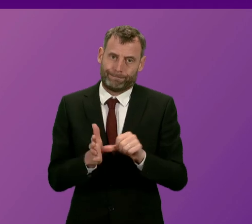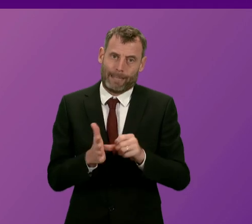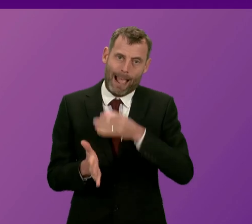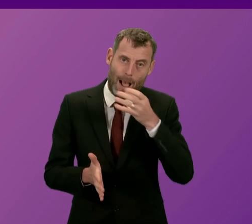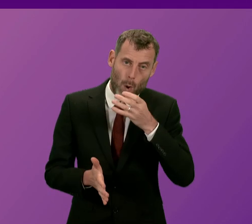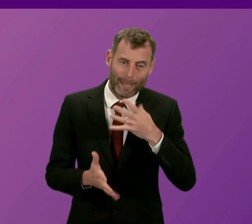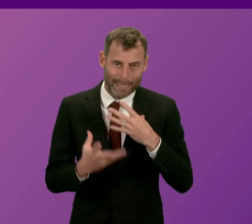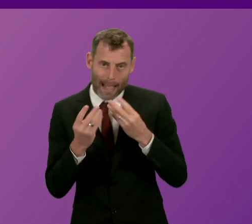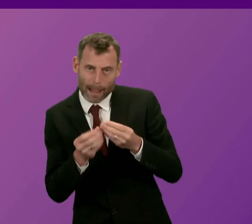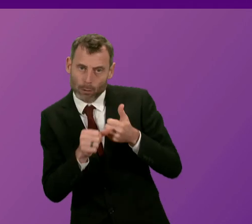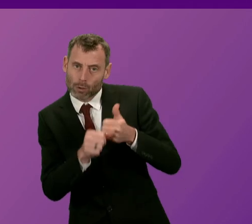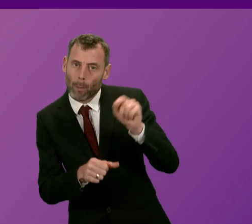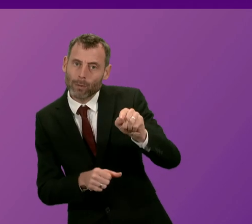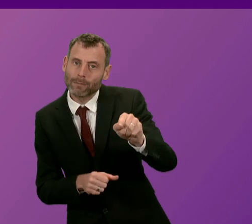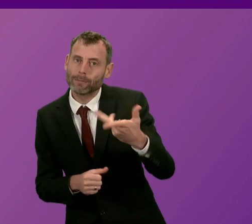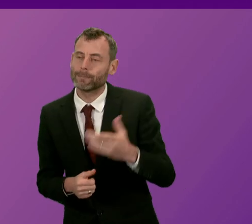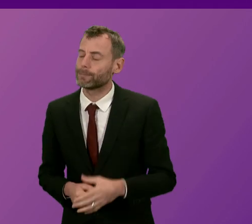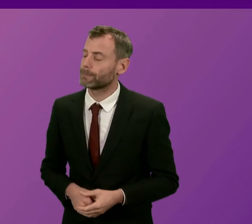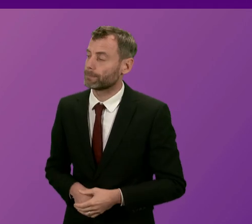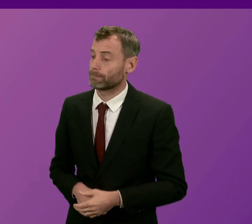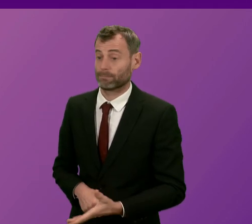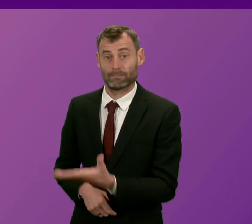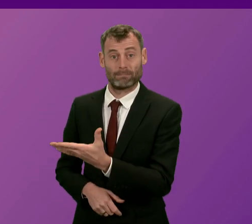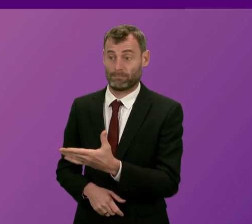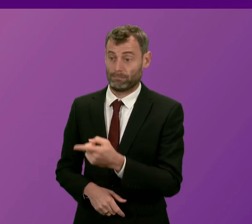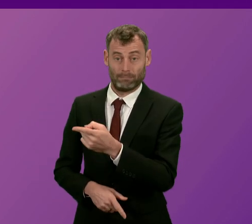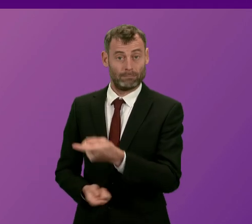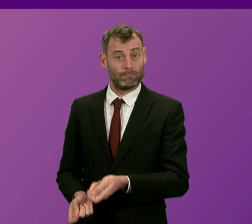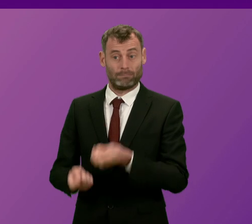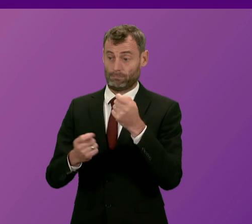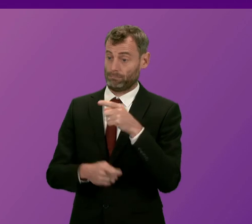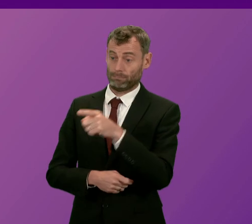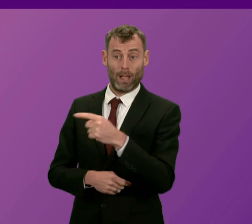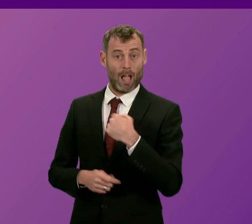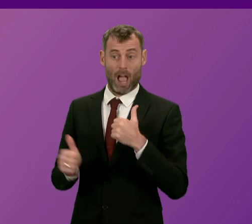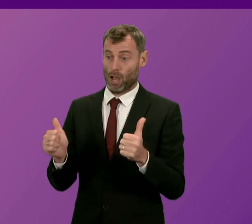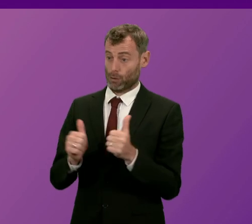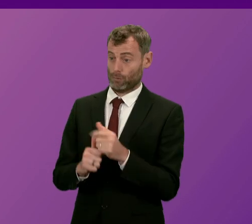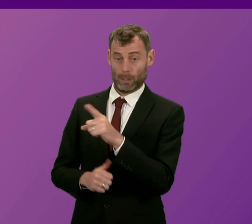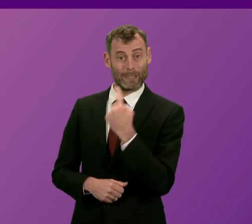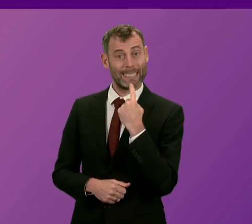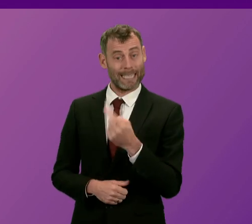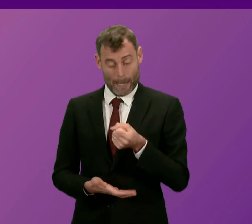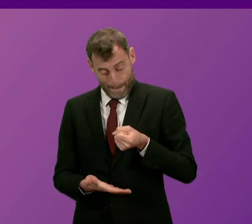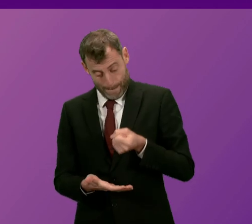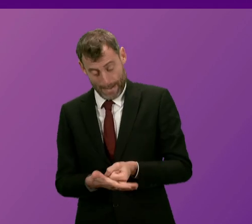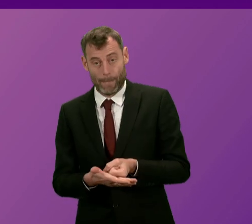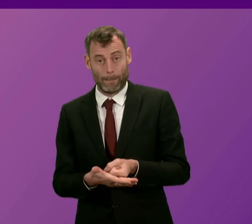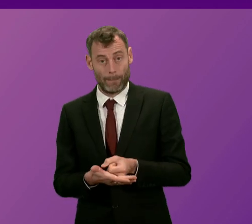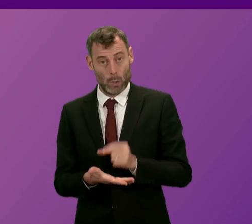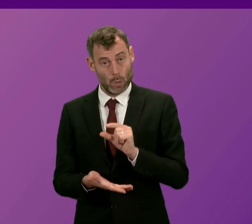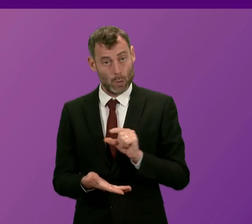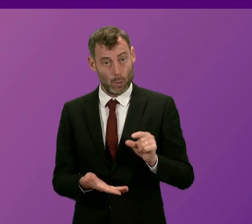First Minister. I very much agree with Collette Stephenson that minimum unit pricing has been effective